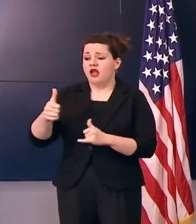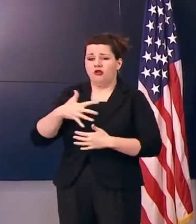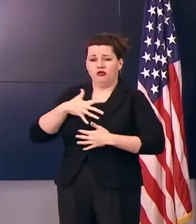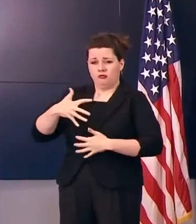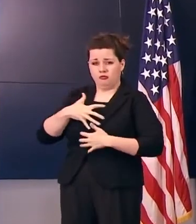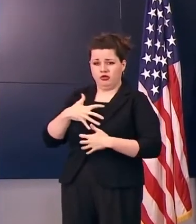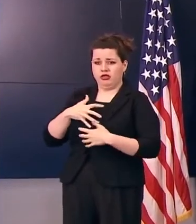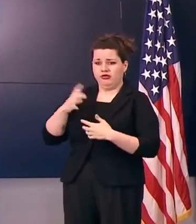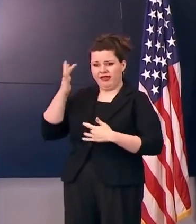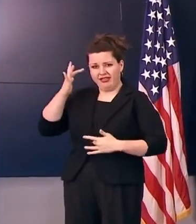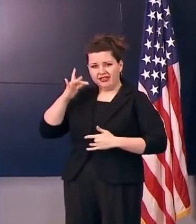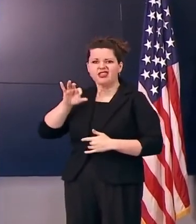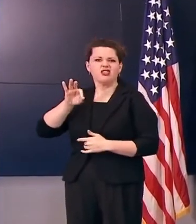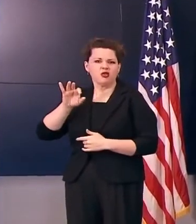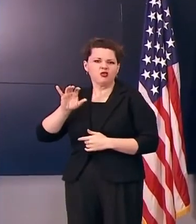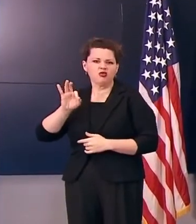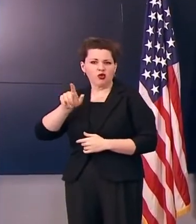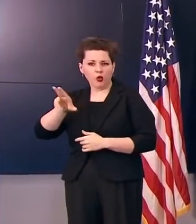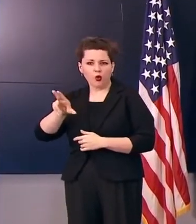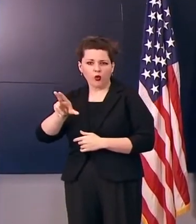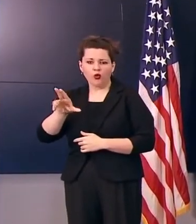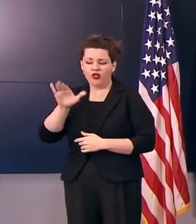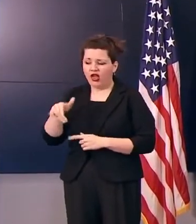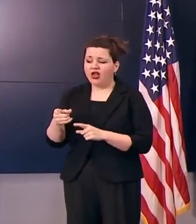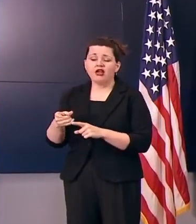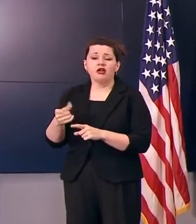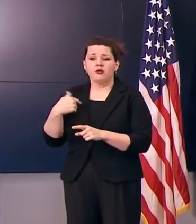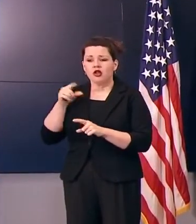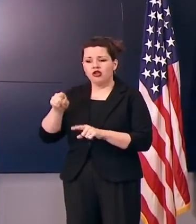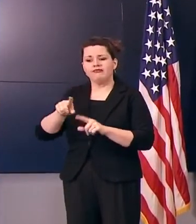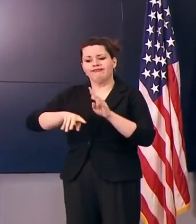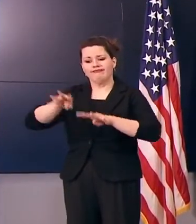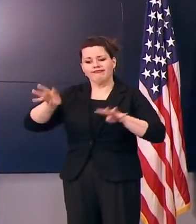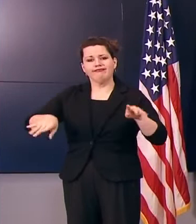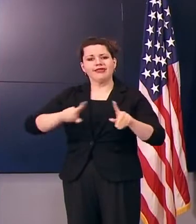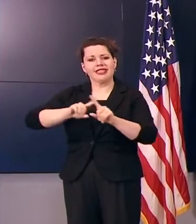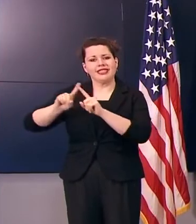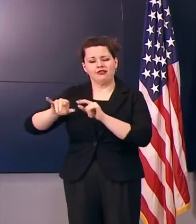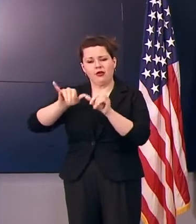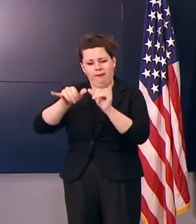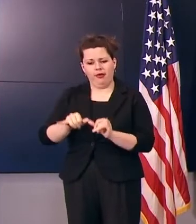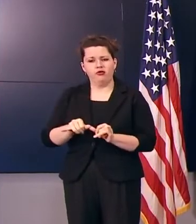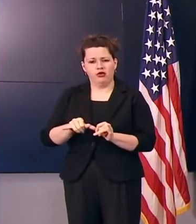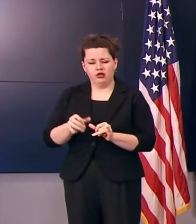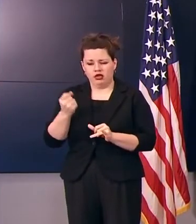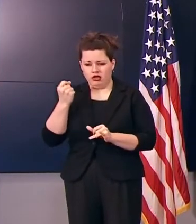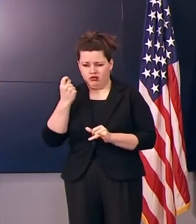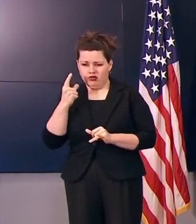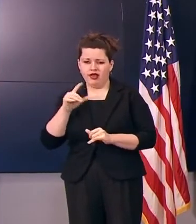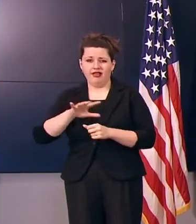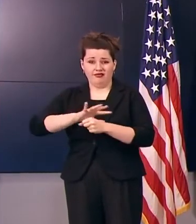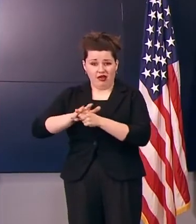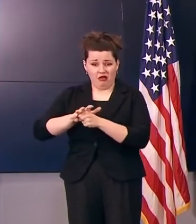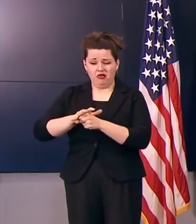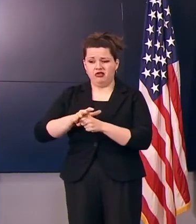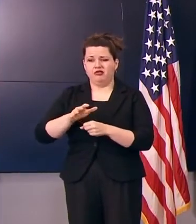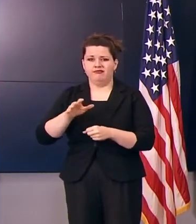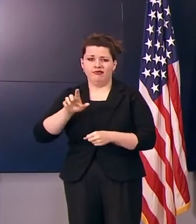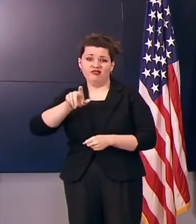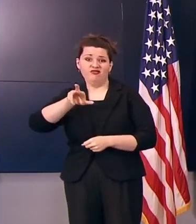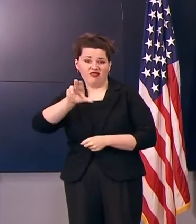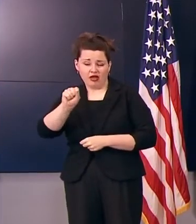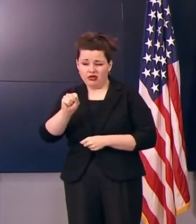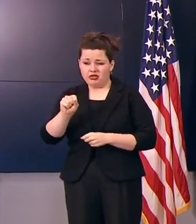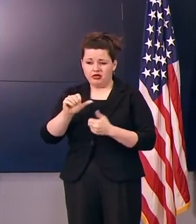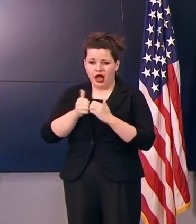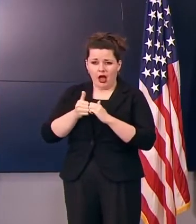illnesses or flu, right, we look at a variety of metrics to help us understand how active a virus is. And so that includes